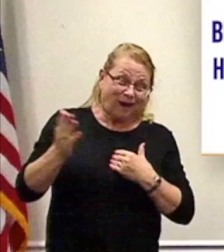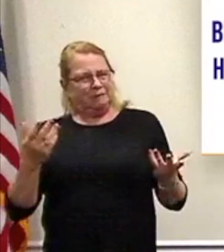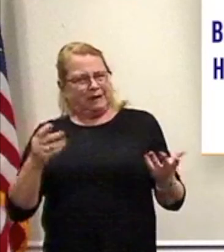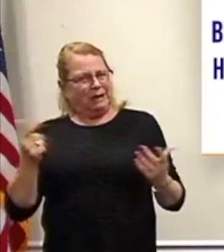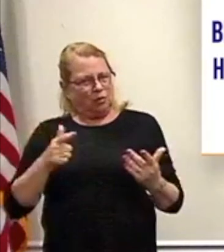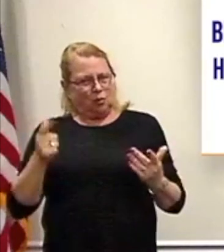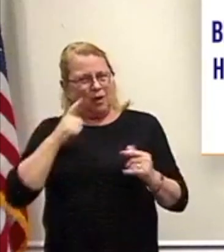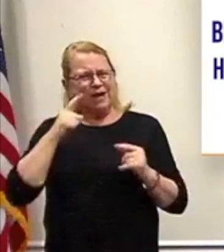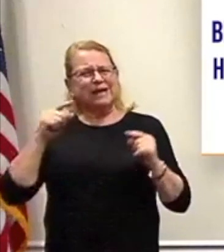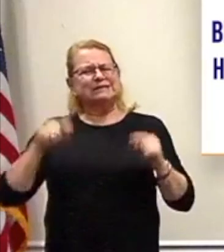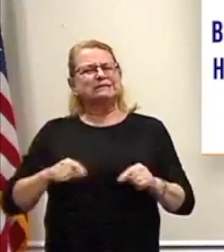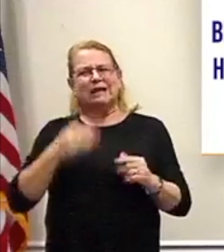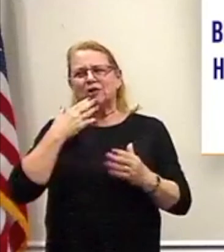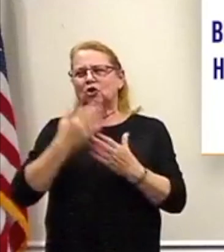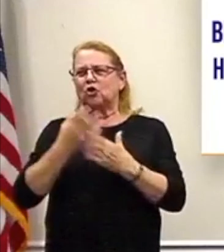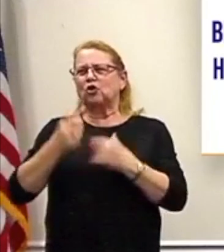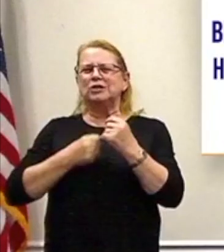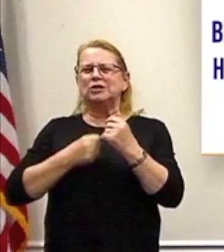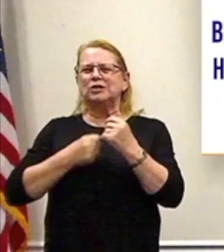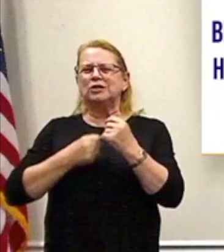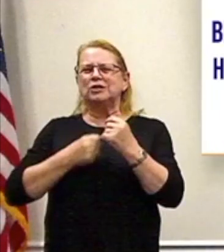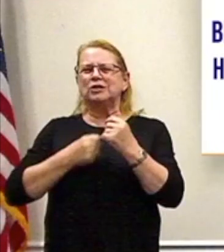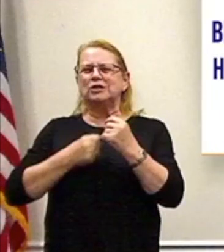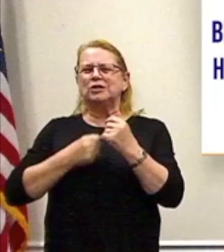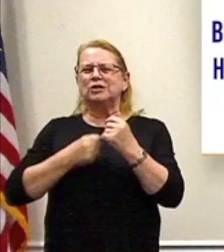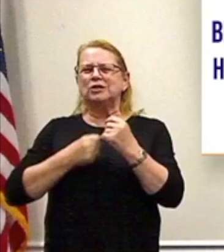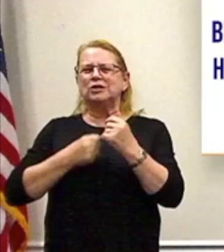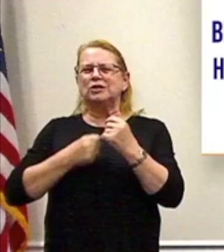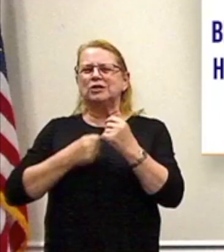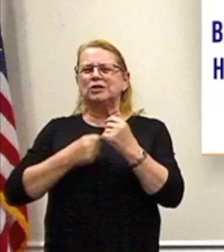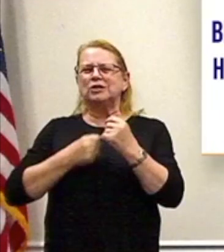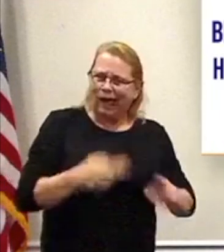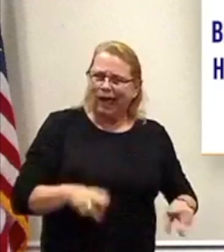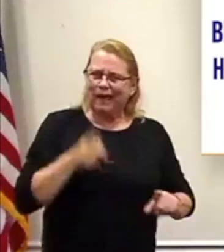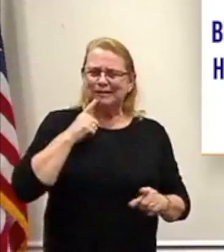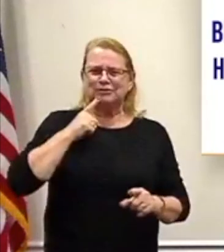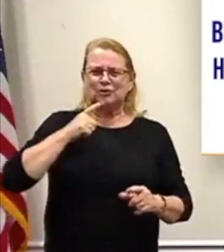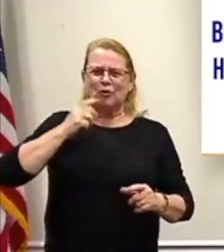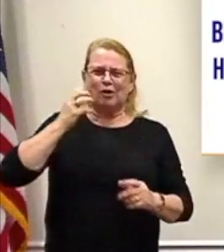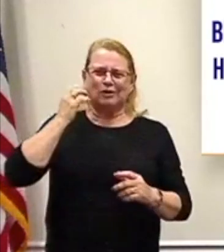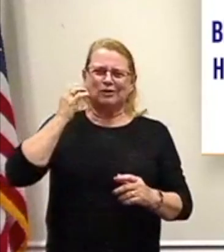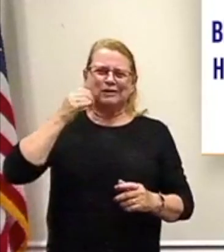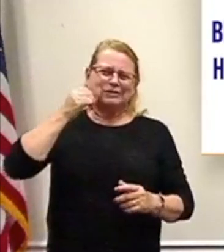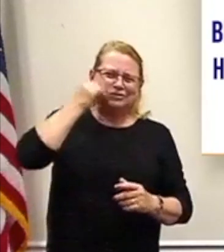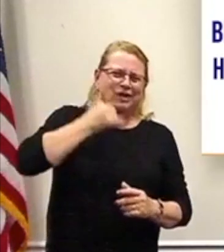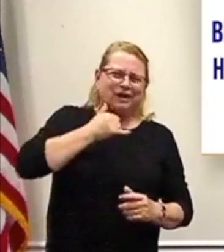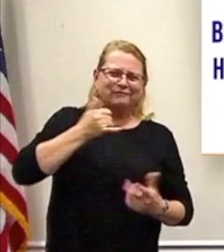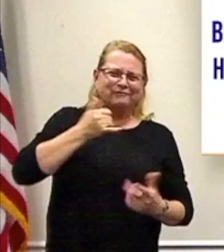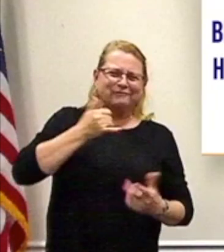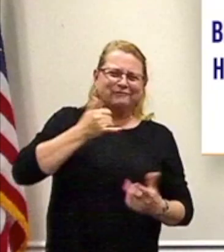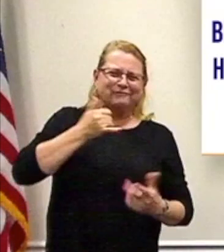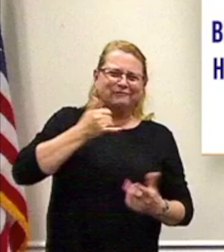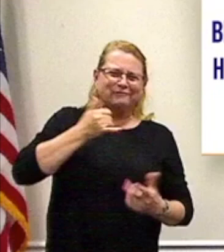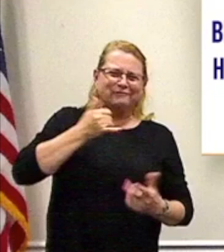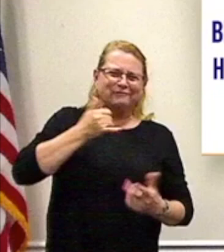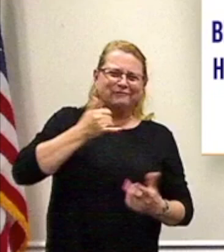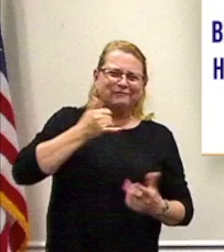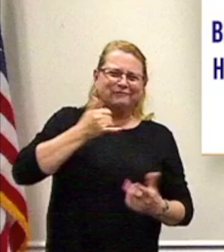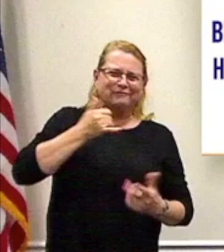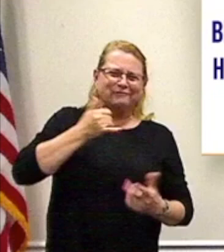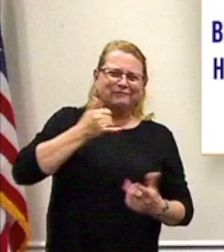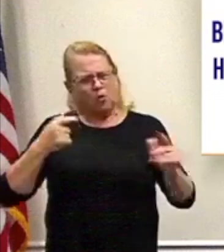throw eggs or shaving cream at anyone's house. Please don't do that. And, in fact, that is one thing we're going to be on the